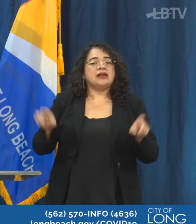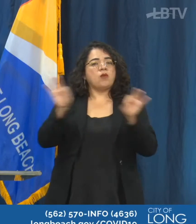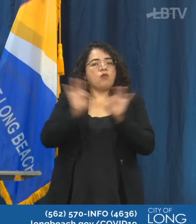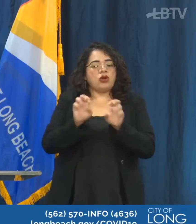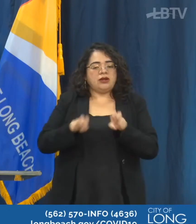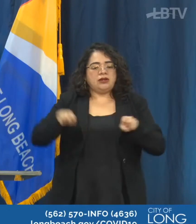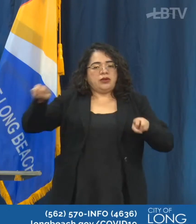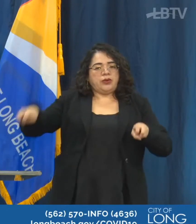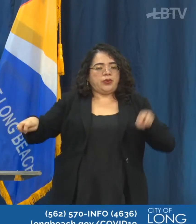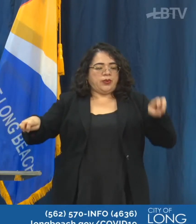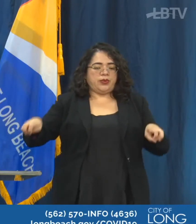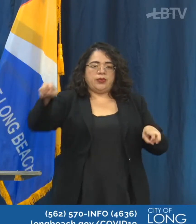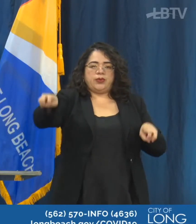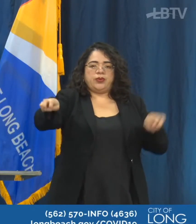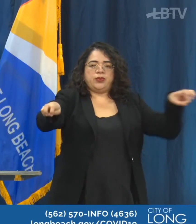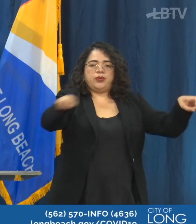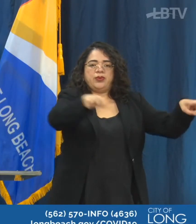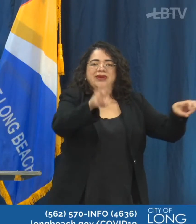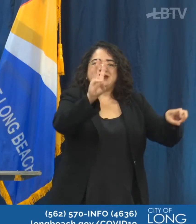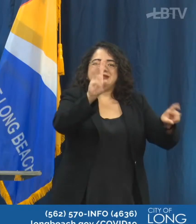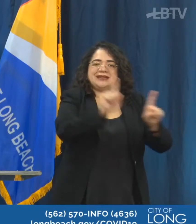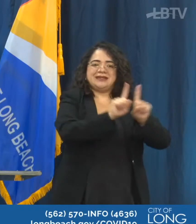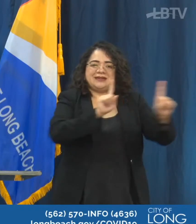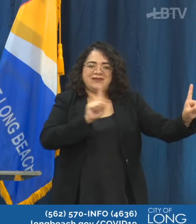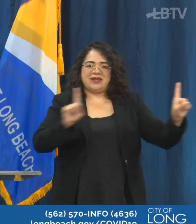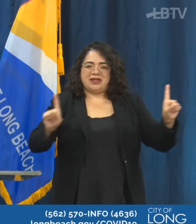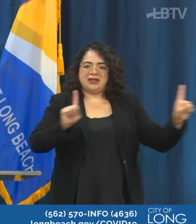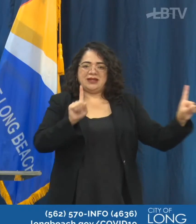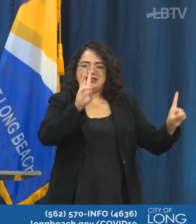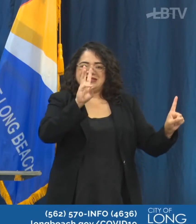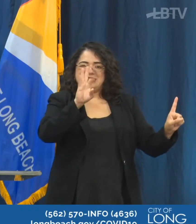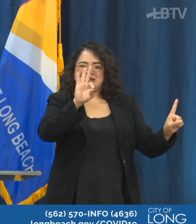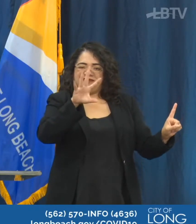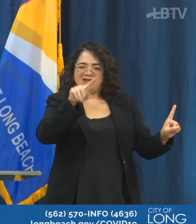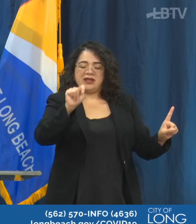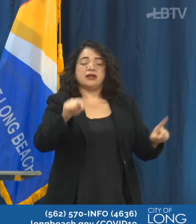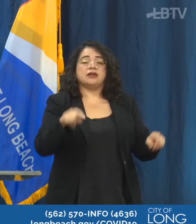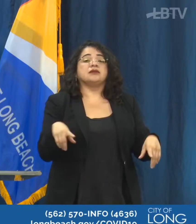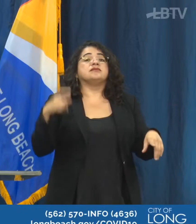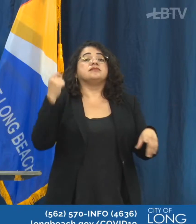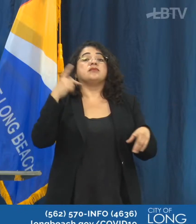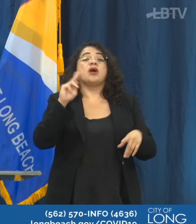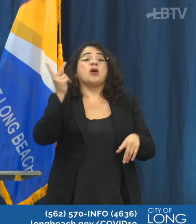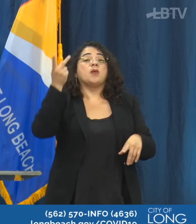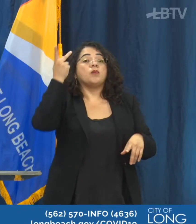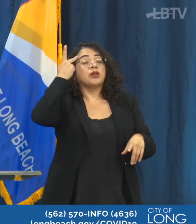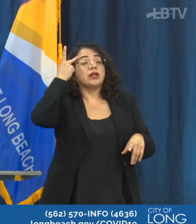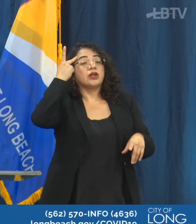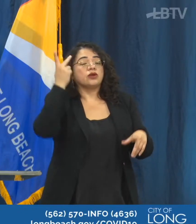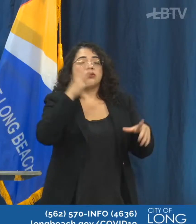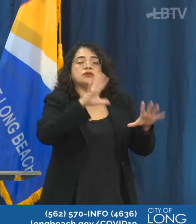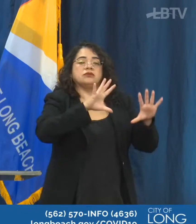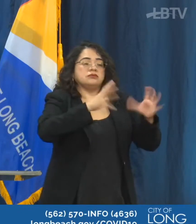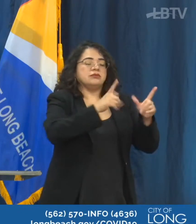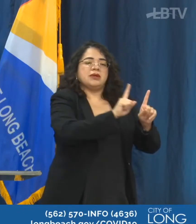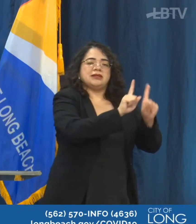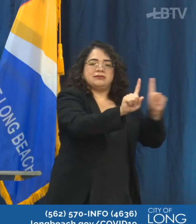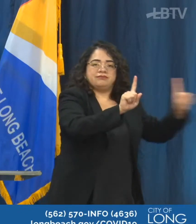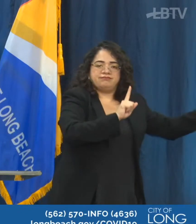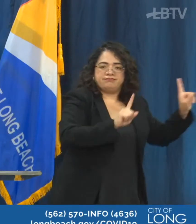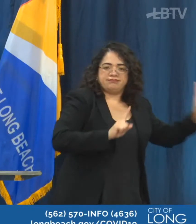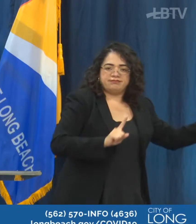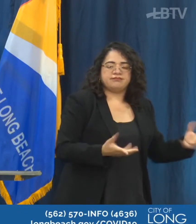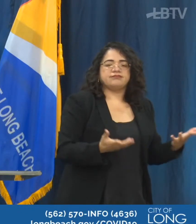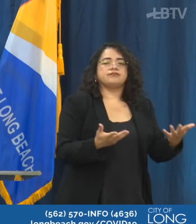There's no maximum attendance for any outdoor faith based services or political gatherings. The attendees at these services just have to really make sure